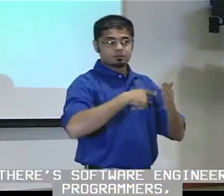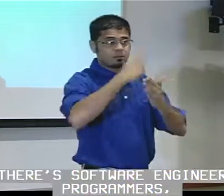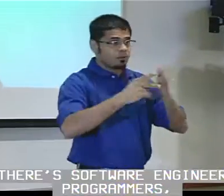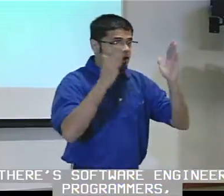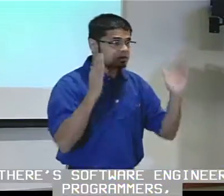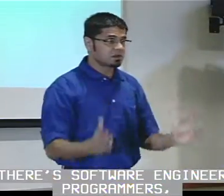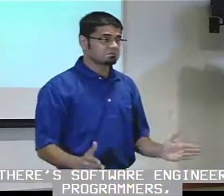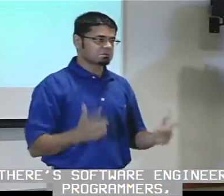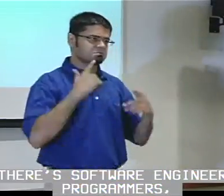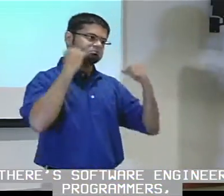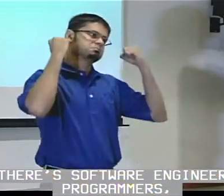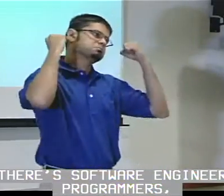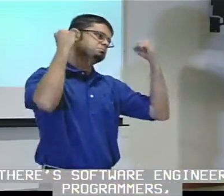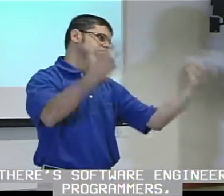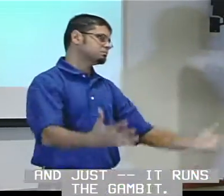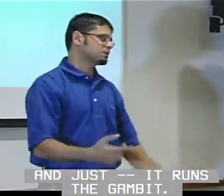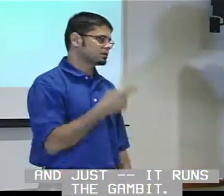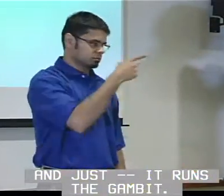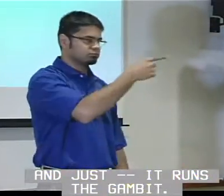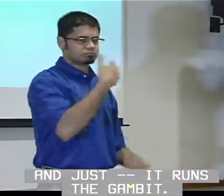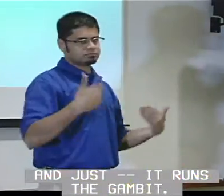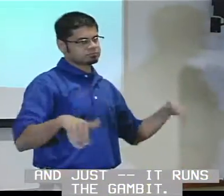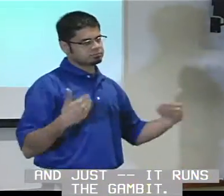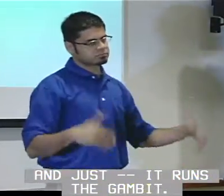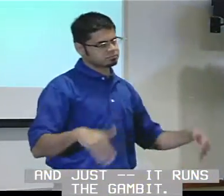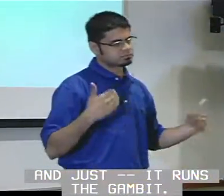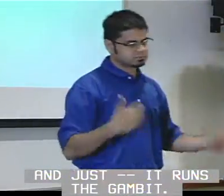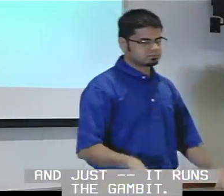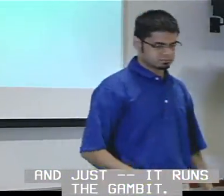engineers, programmers, and just it runs the gambit.